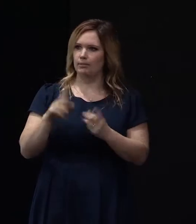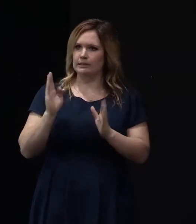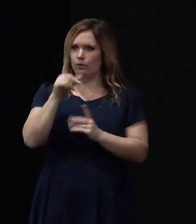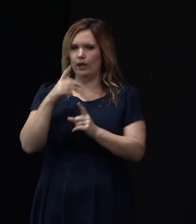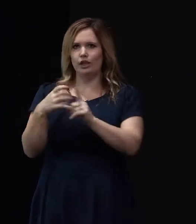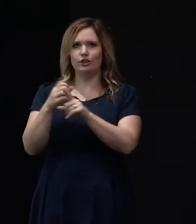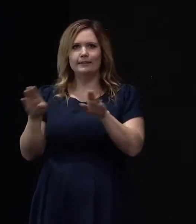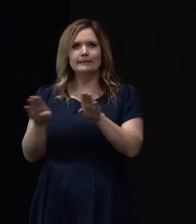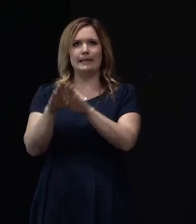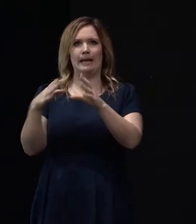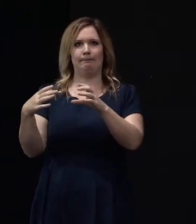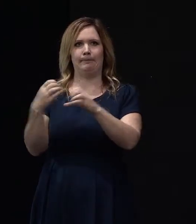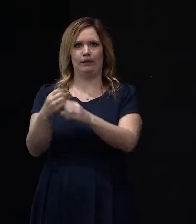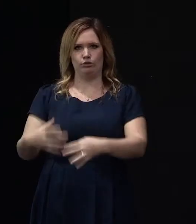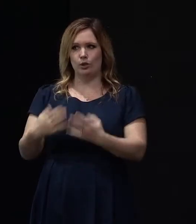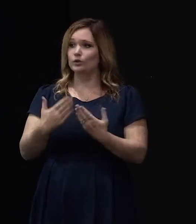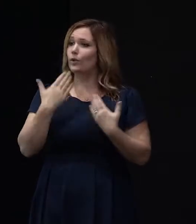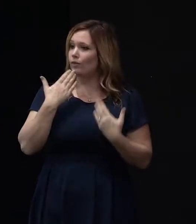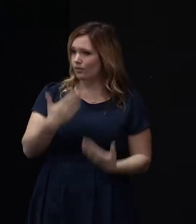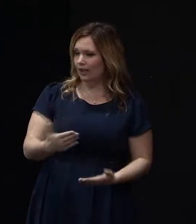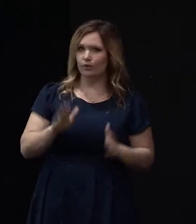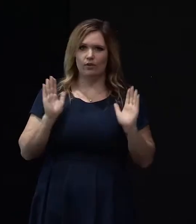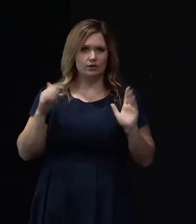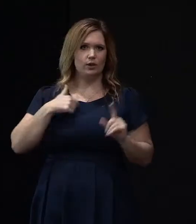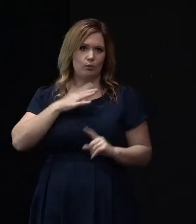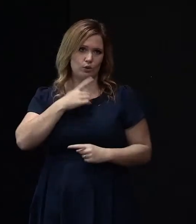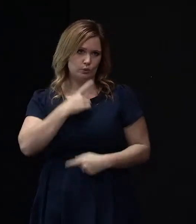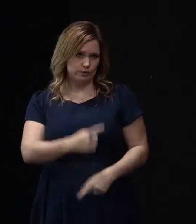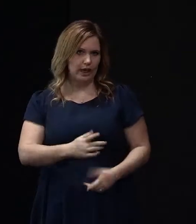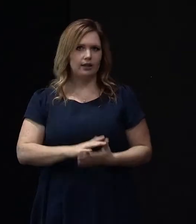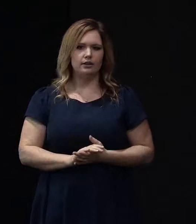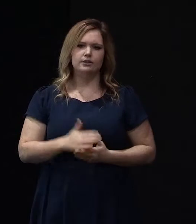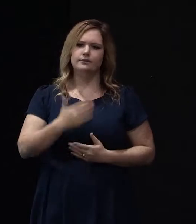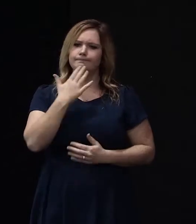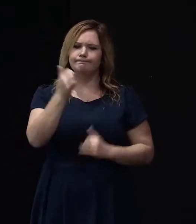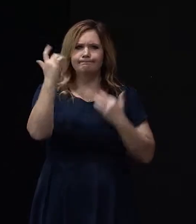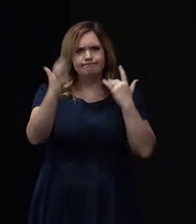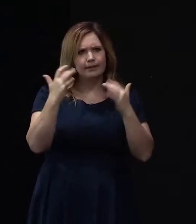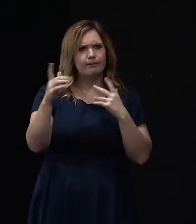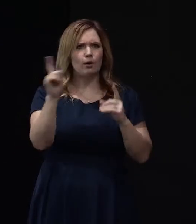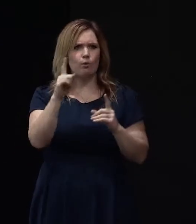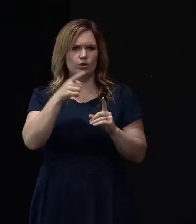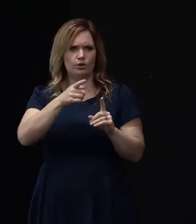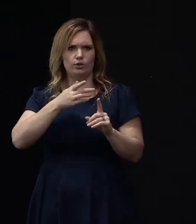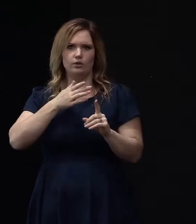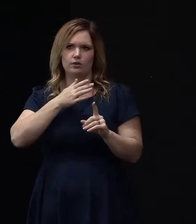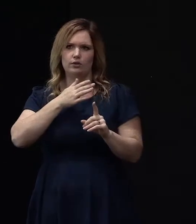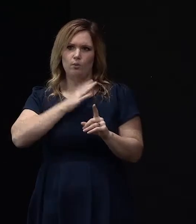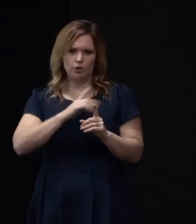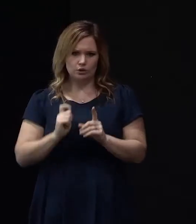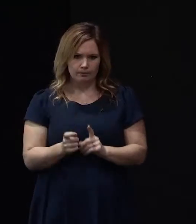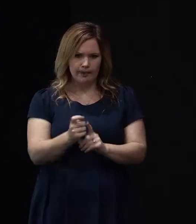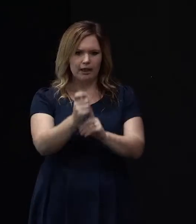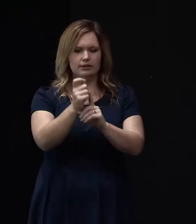same sort of thing. So thank you very much. That's all I really wanted to say was just think carefully about what it is that you're building.